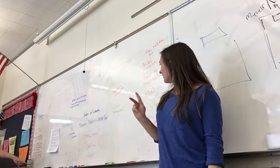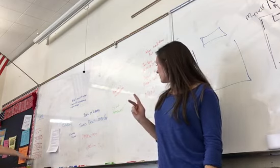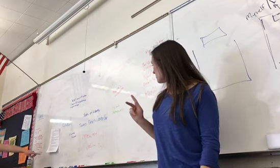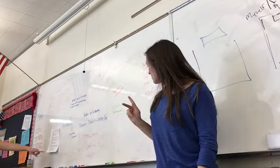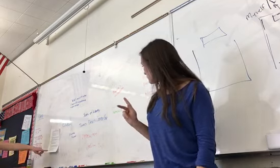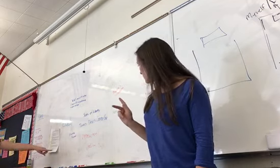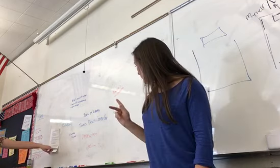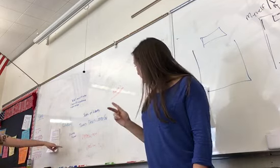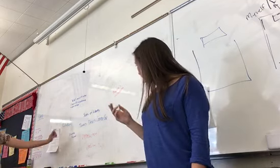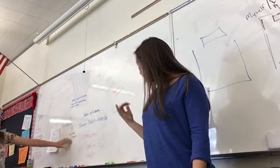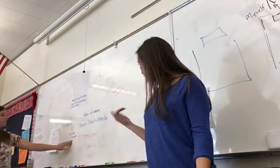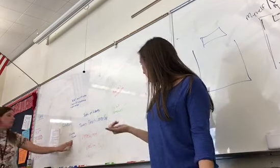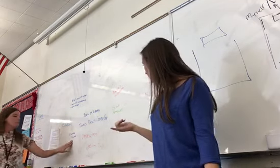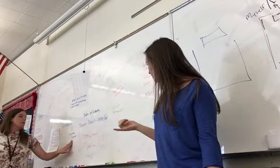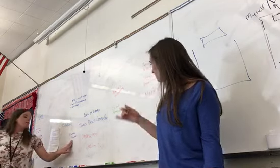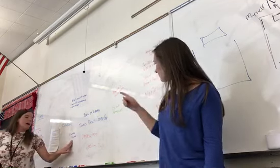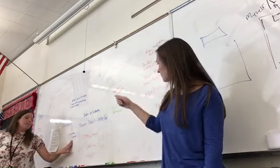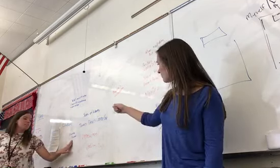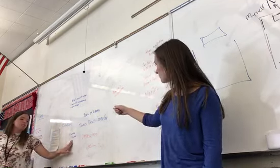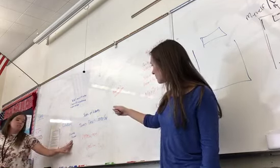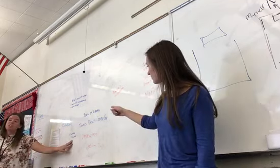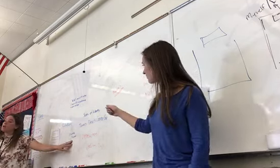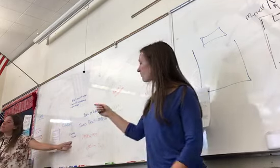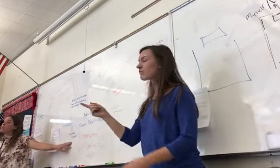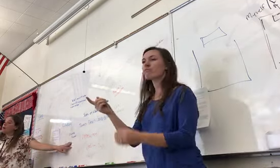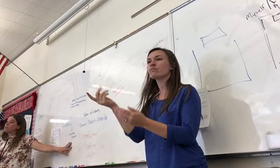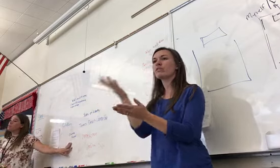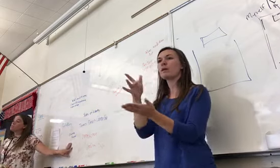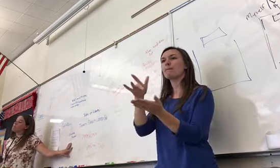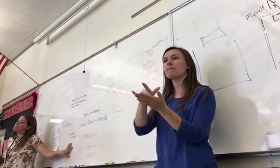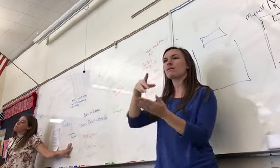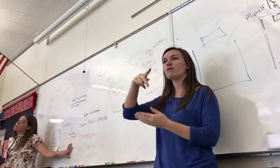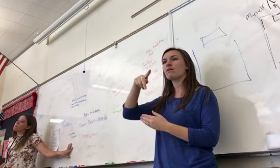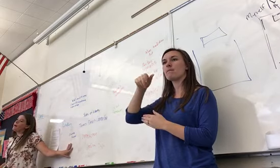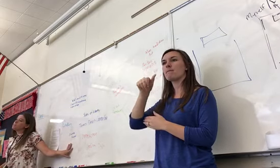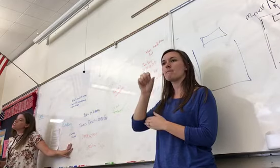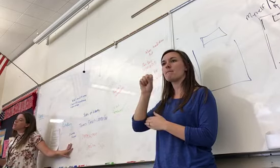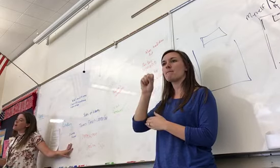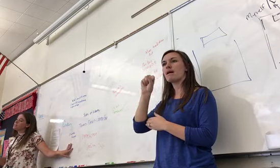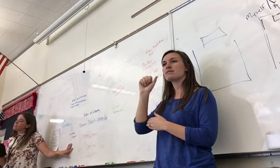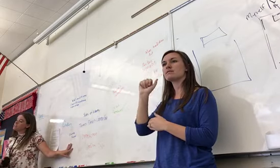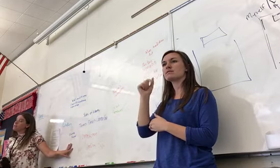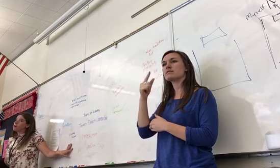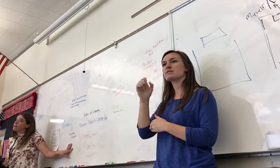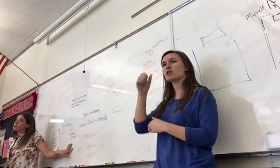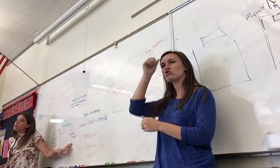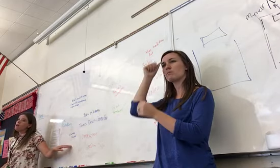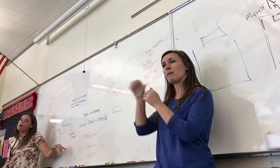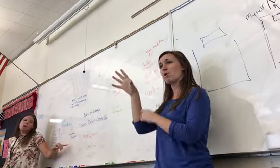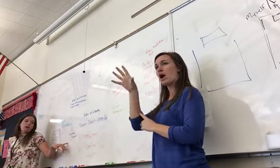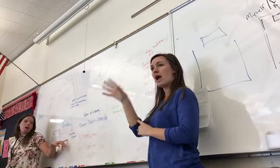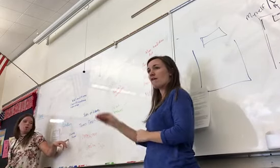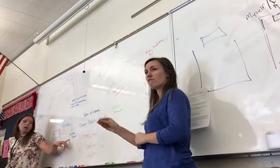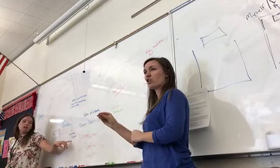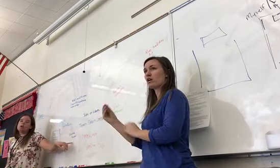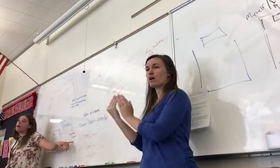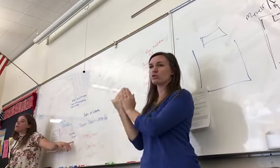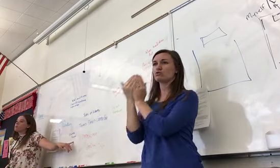Heading into Middle Passage, this is another one. So remember, Middle Passage, Africa to America. Olado